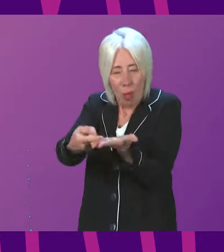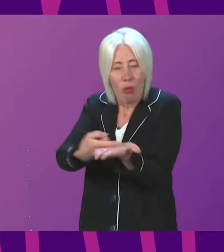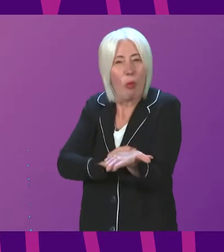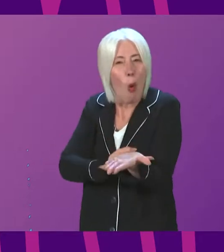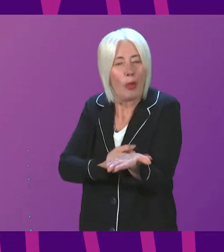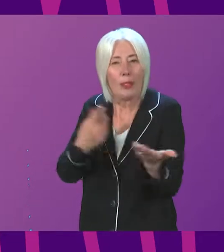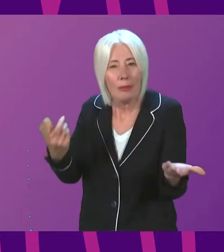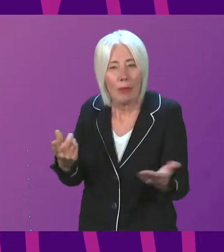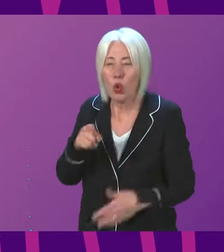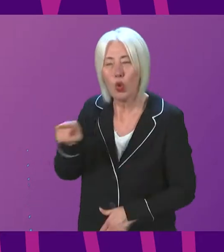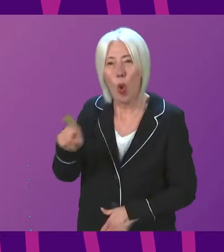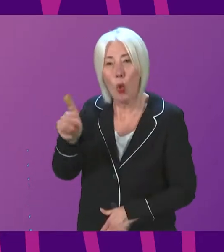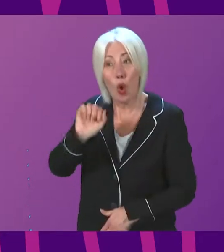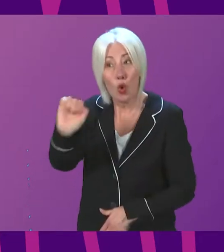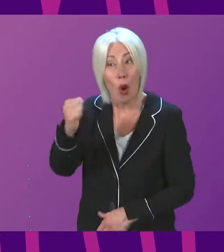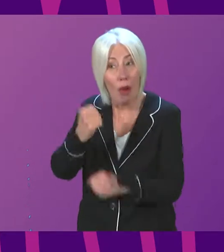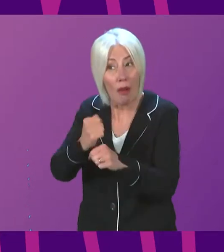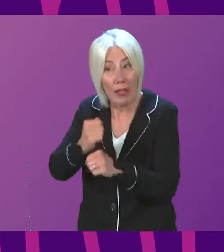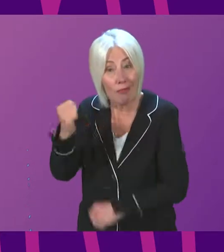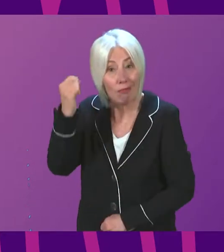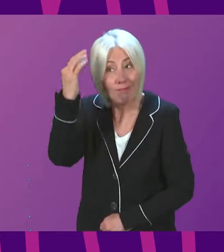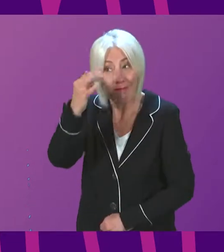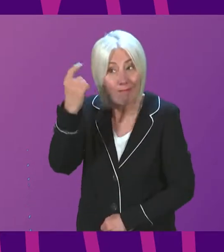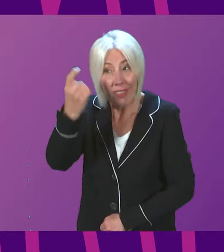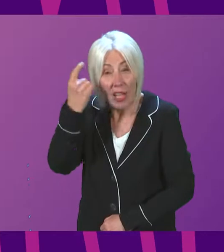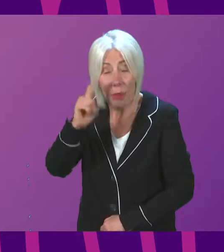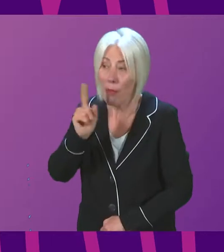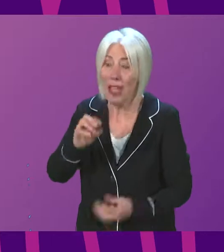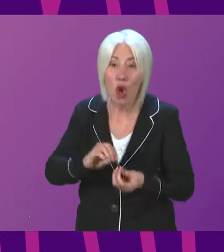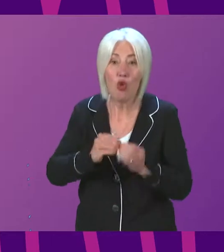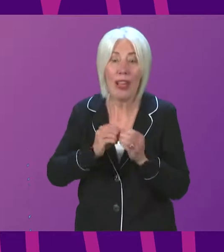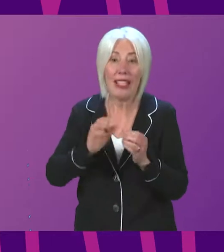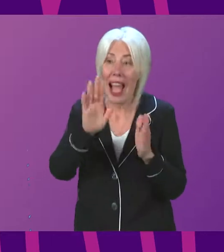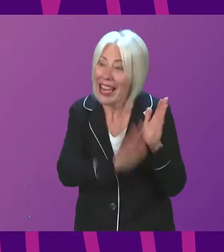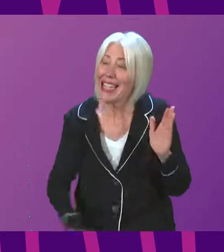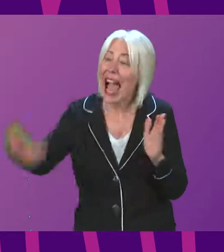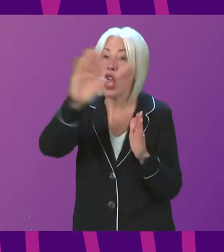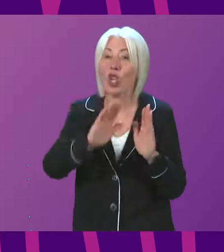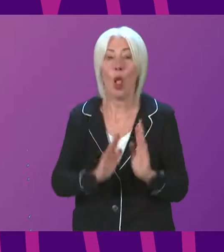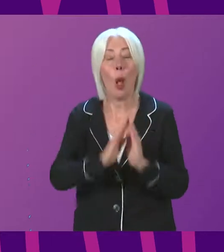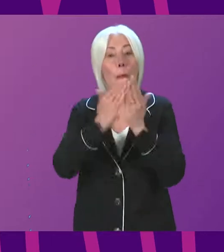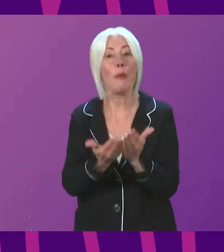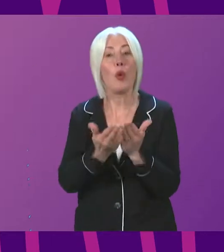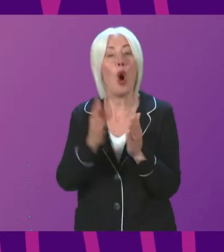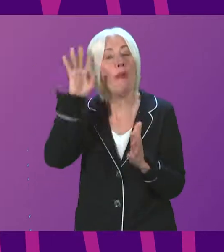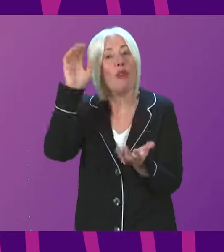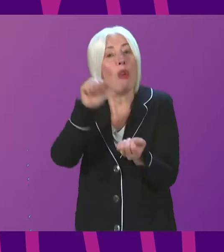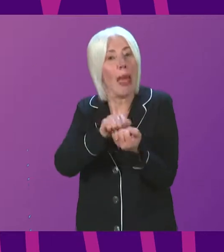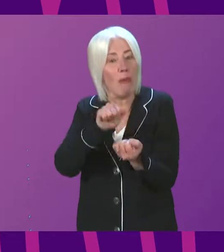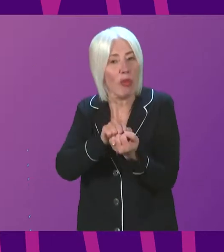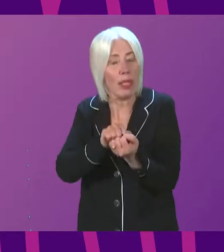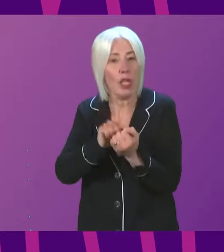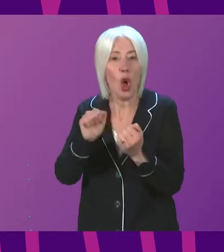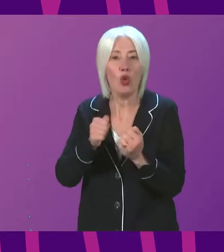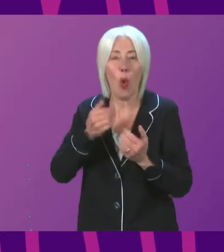Minister what consideration his government might give to creating something like a national book of remembrance for those stories that can't be captured